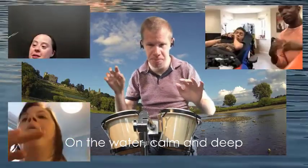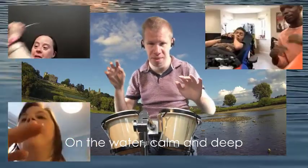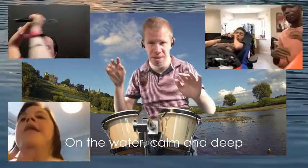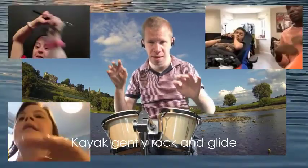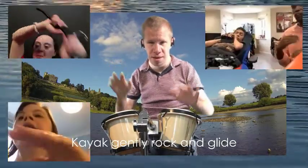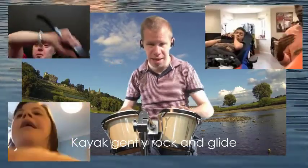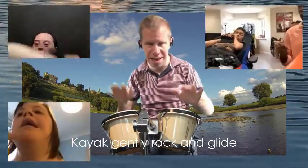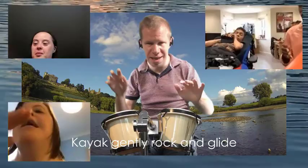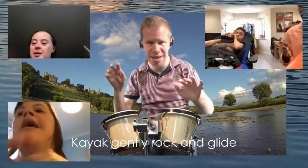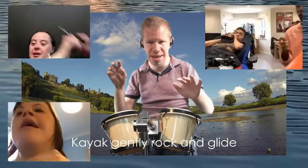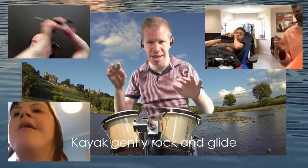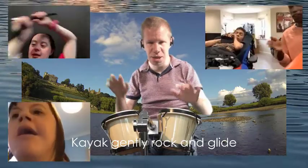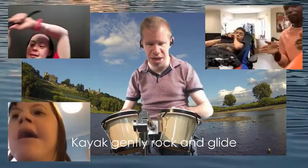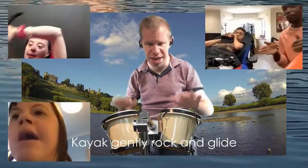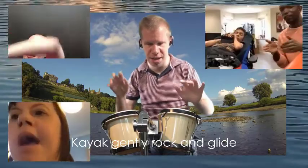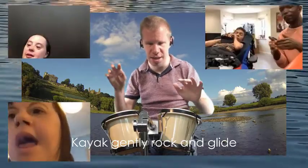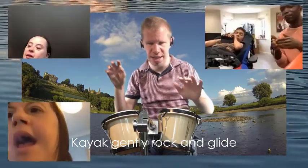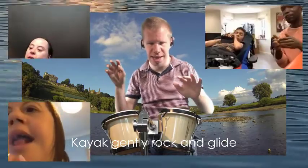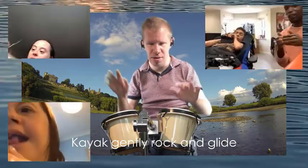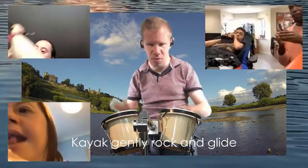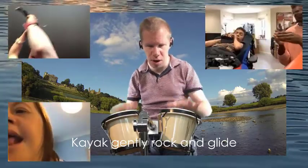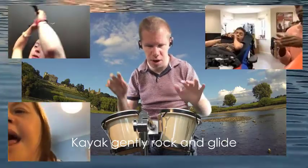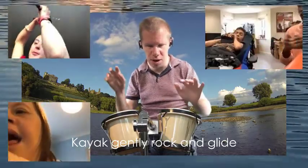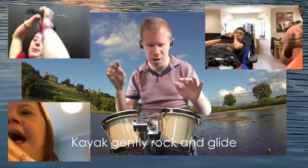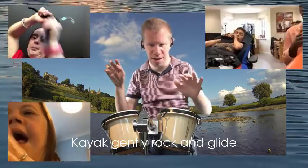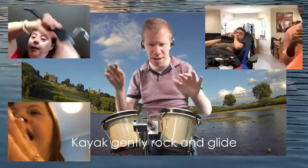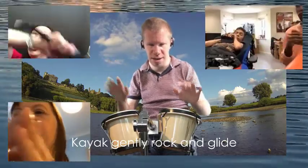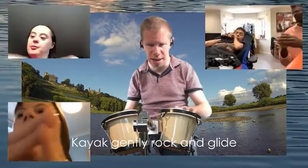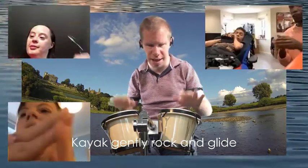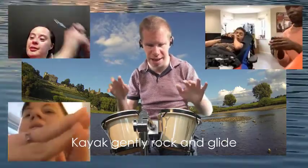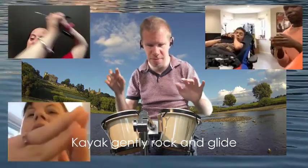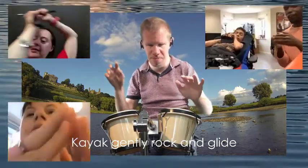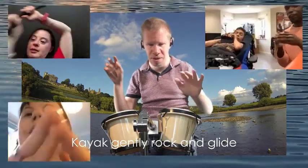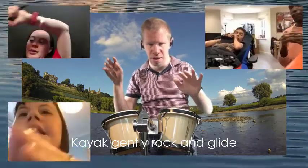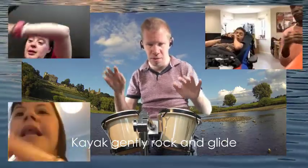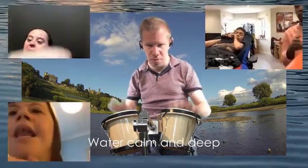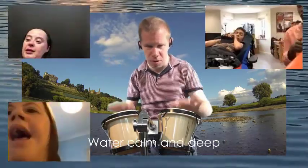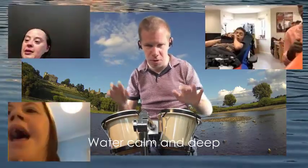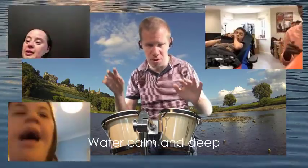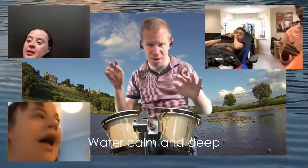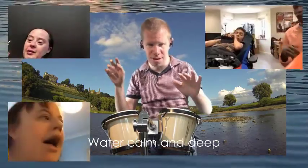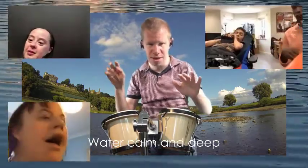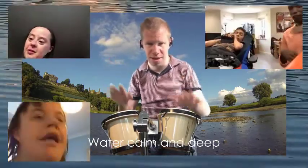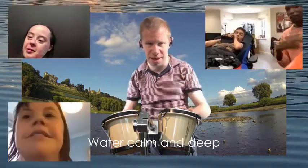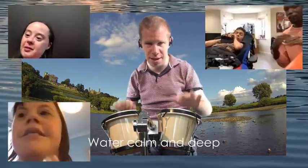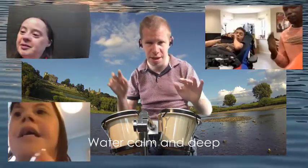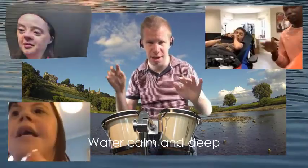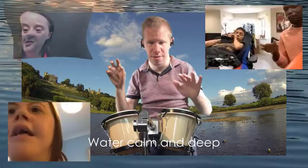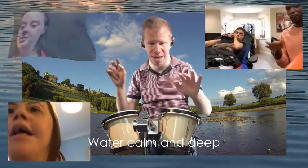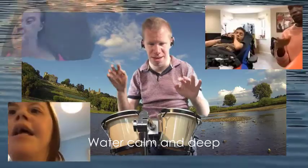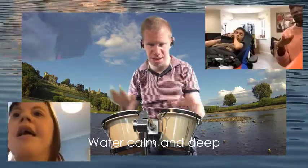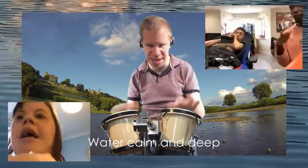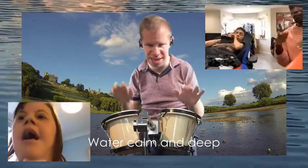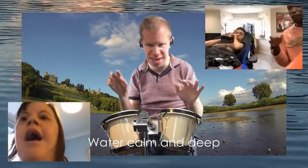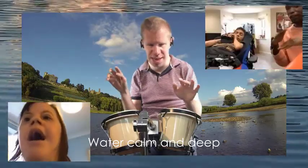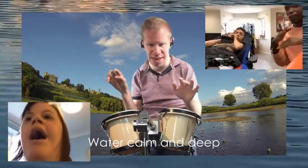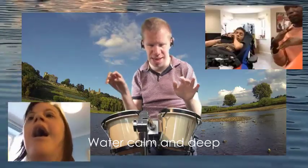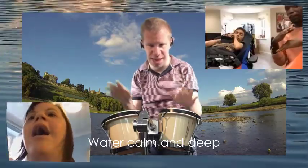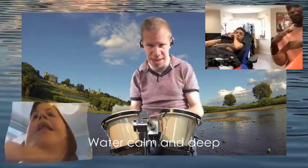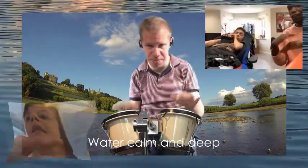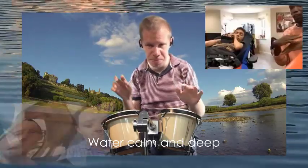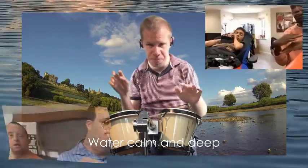Teeth Thy act gently rock and glide, Walls of Car and